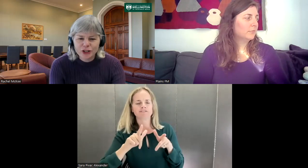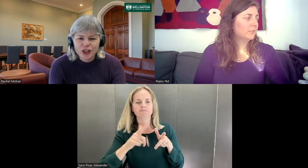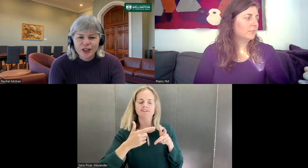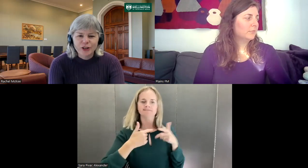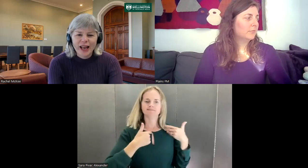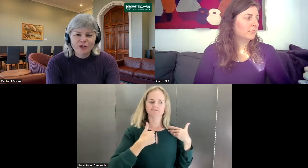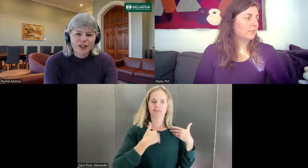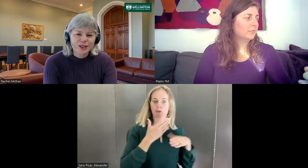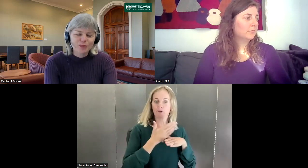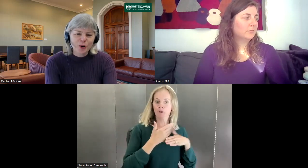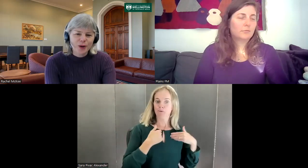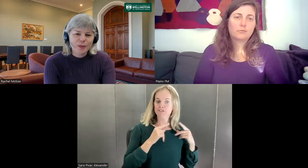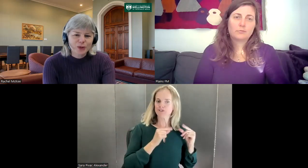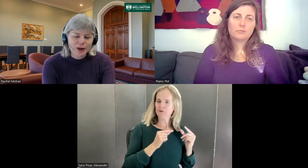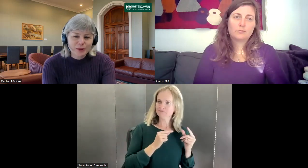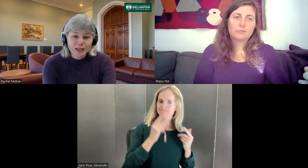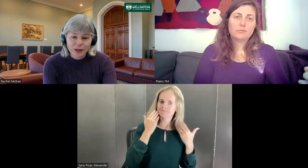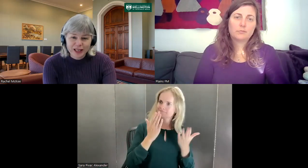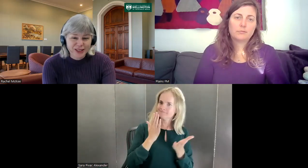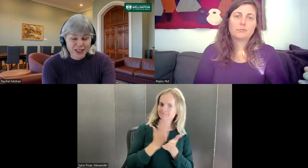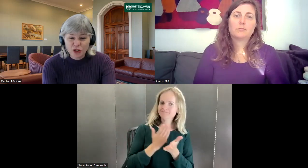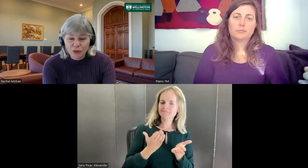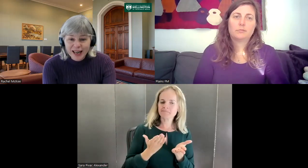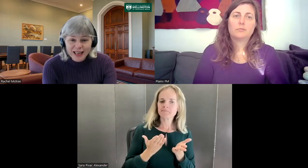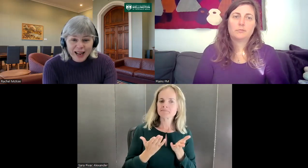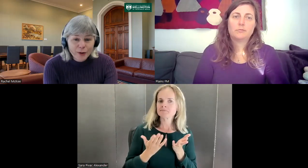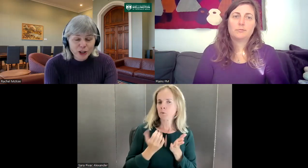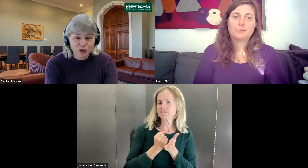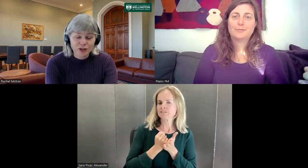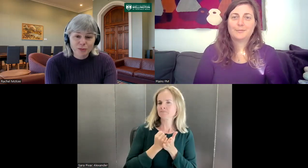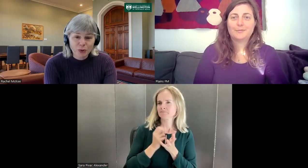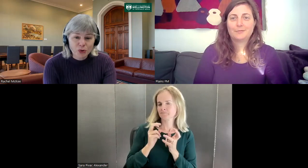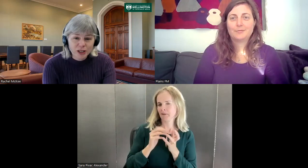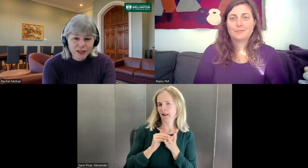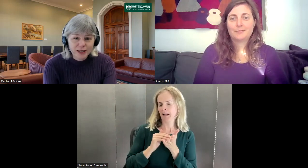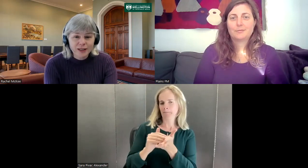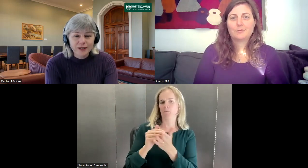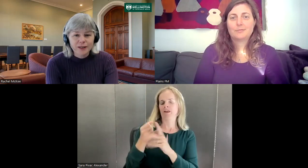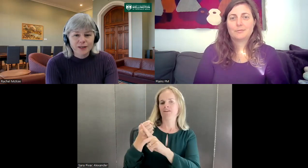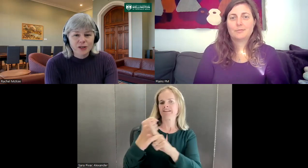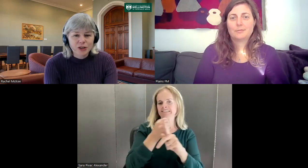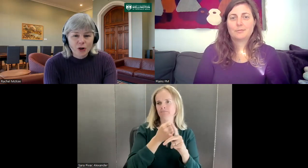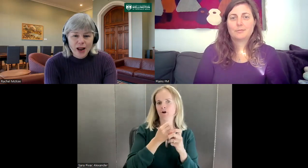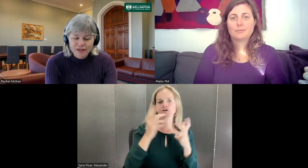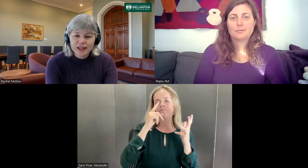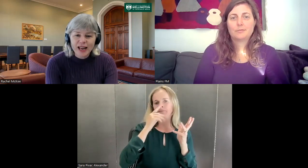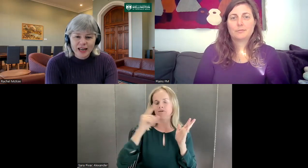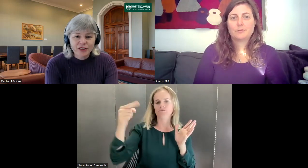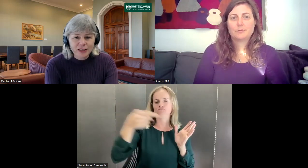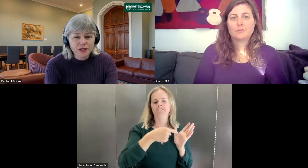counters, you know, people's perhaps misbeliefs that it's not really a language or it's not important. So having that evidence is